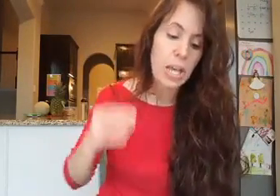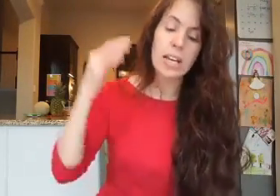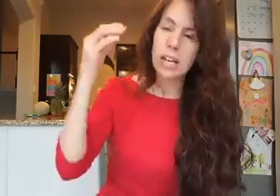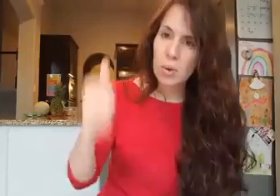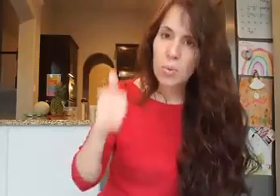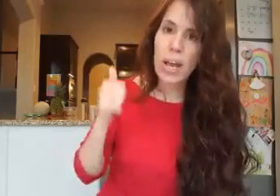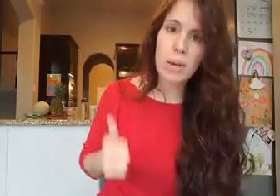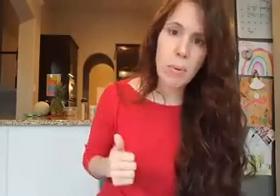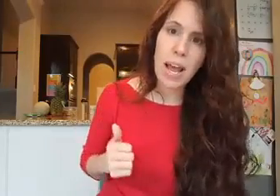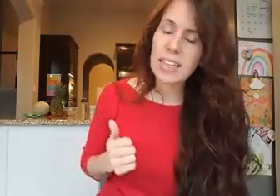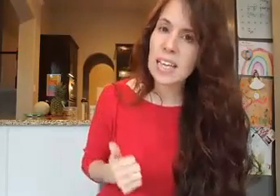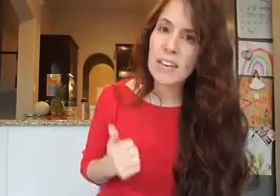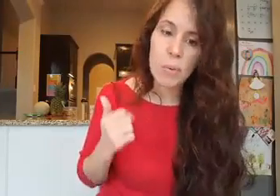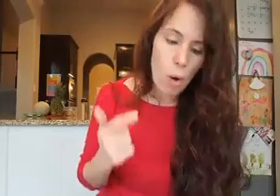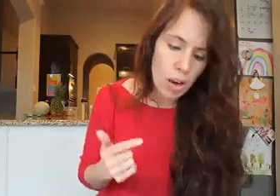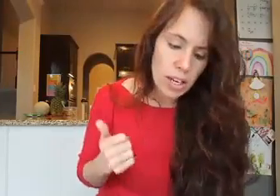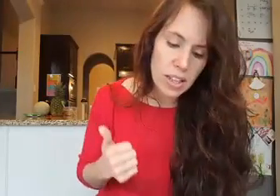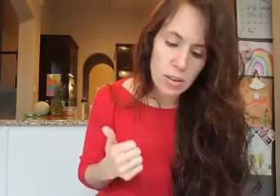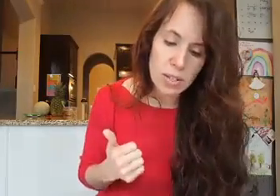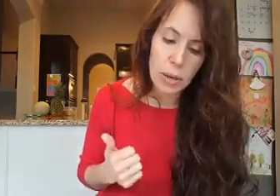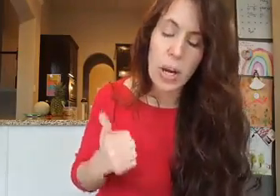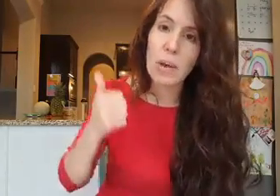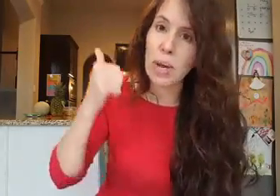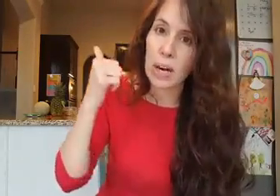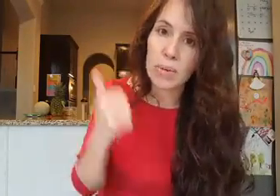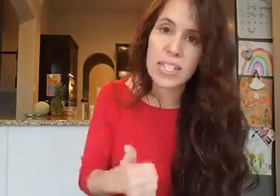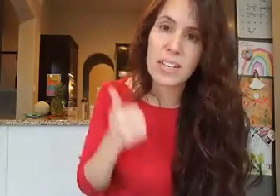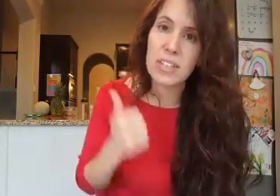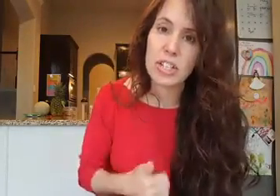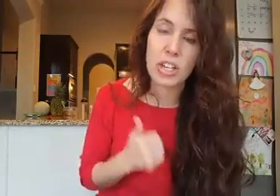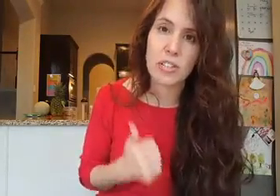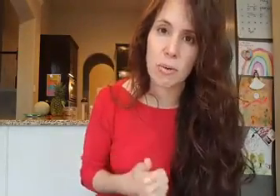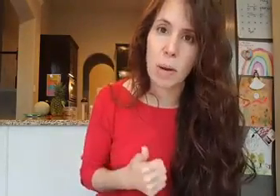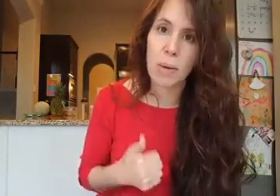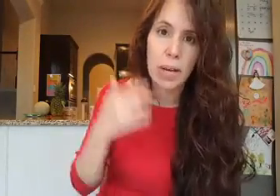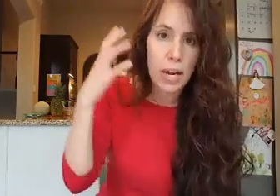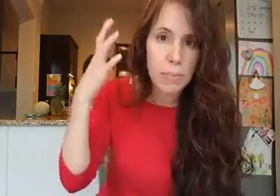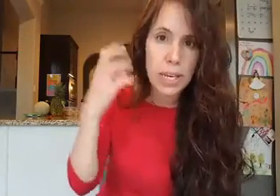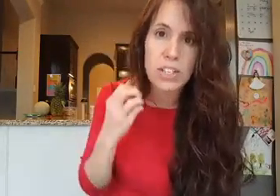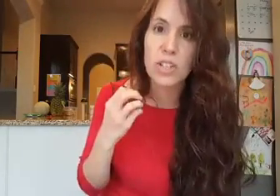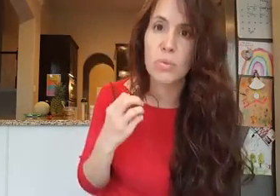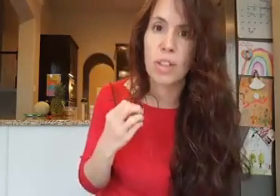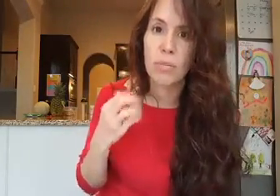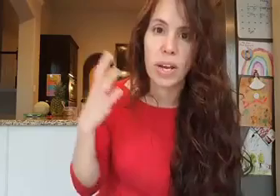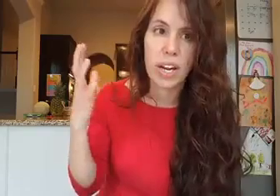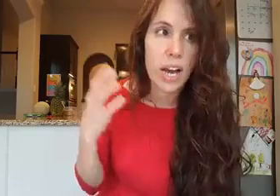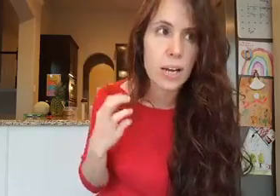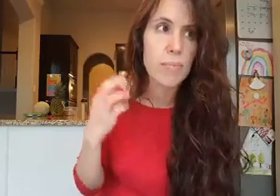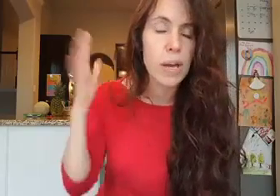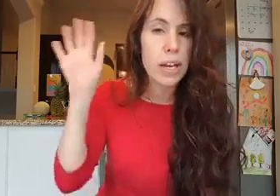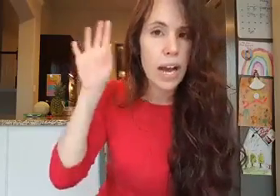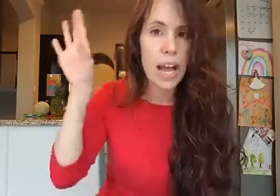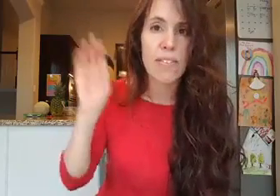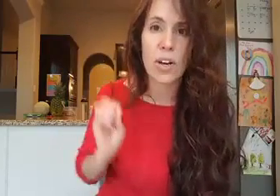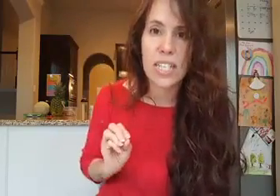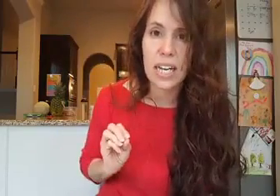we got to pray and live and walk in the spirit and we got to receive instruction from God. We got to be in tune with him. got to kind of, kind of have our antenna